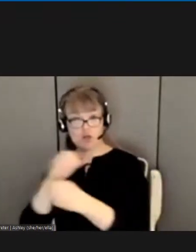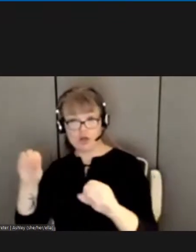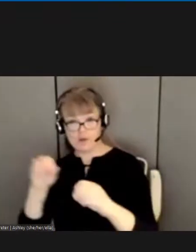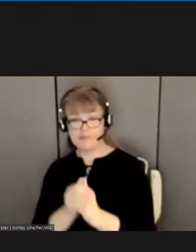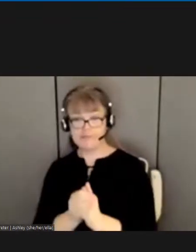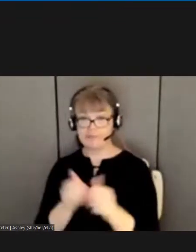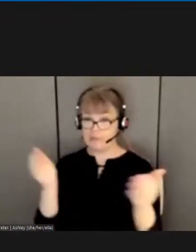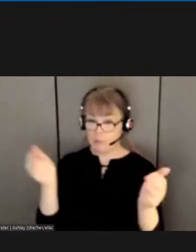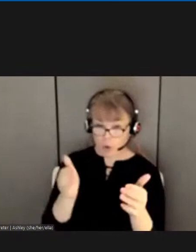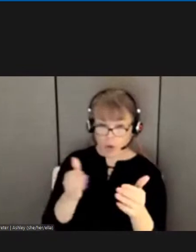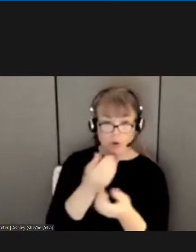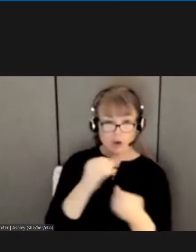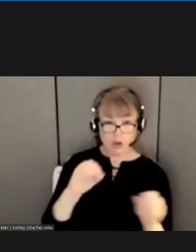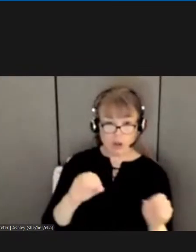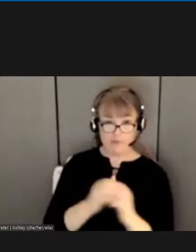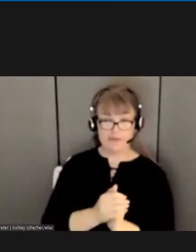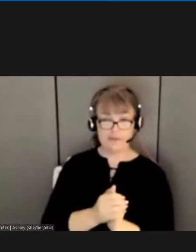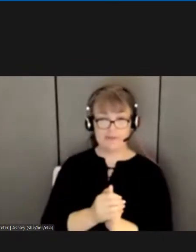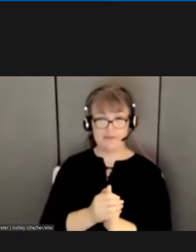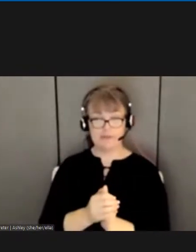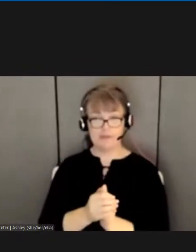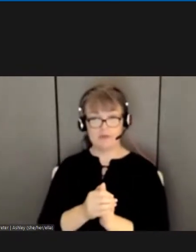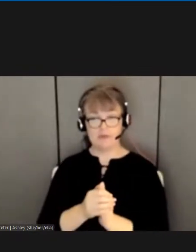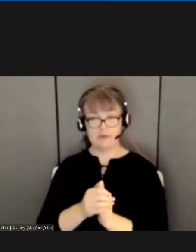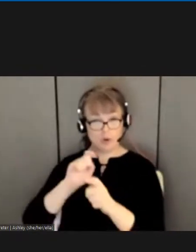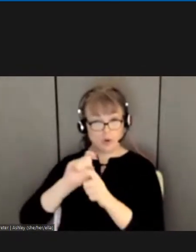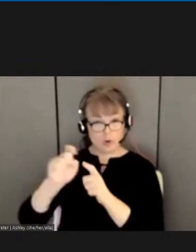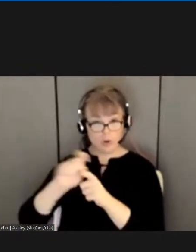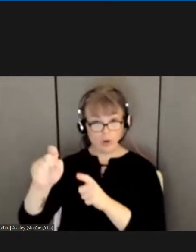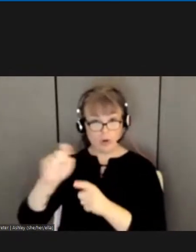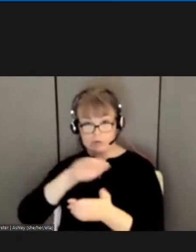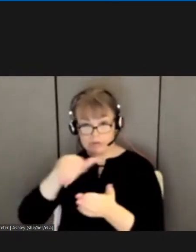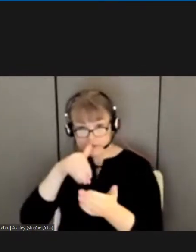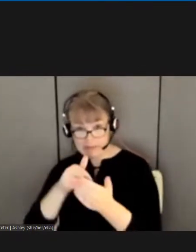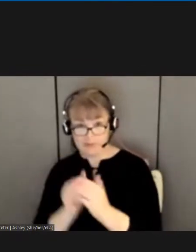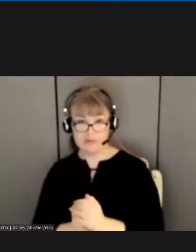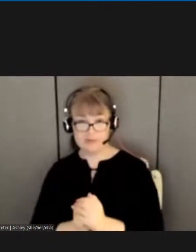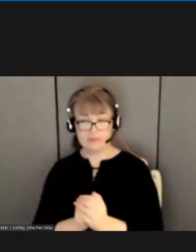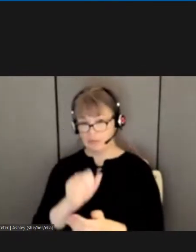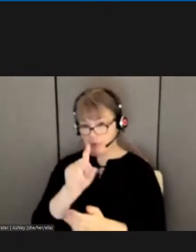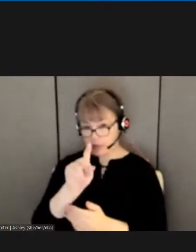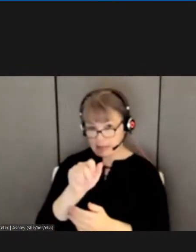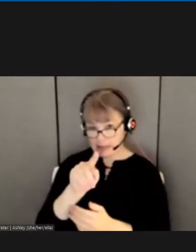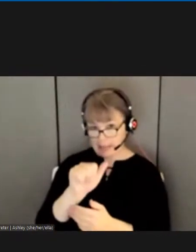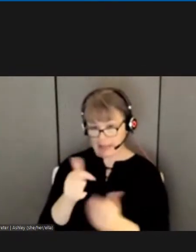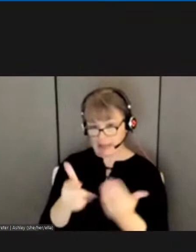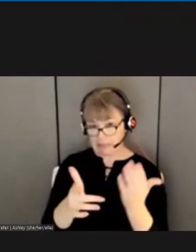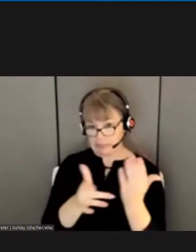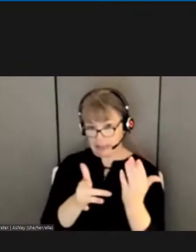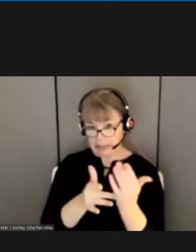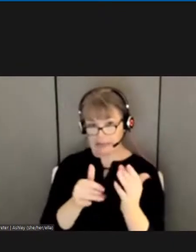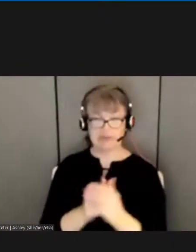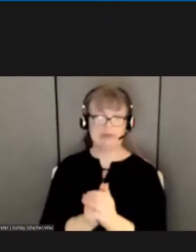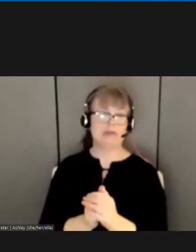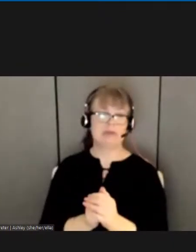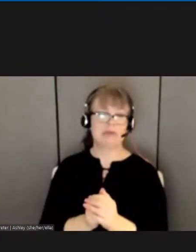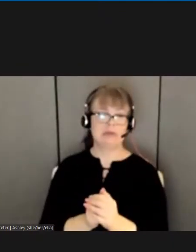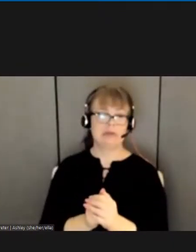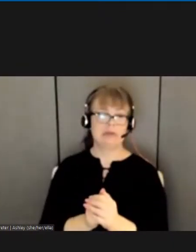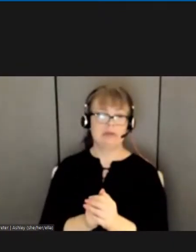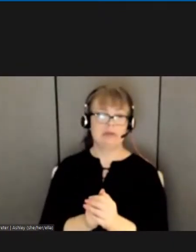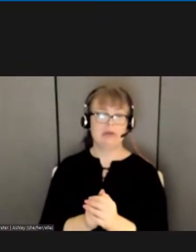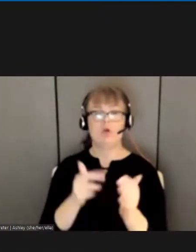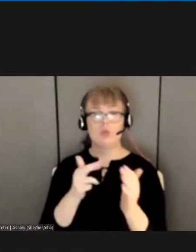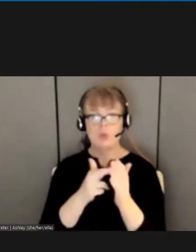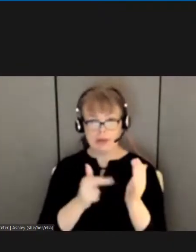call centers. We have looked at bulk mail. We have looked at data techs. We have looked at registry